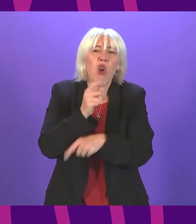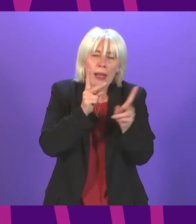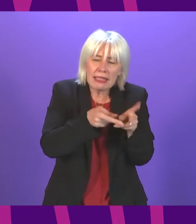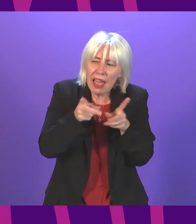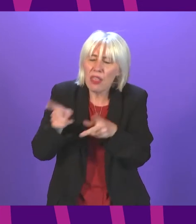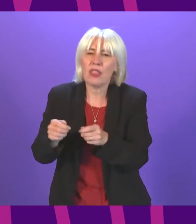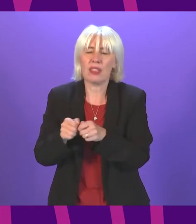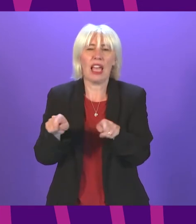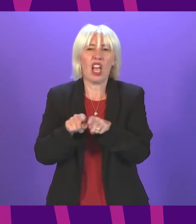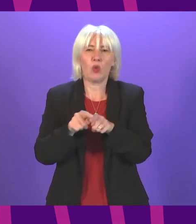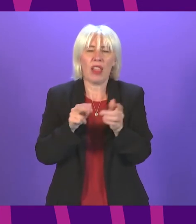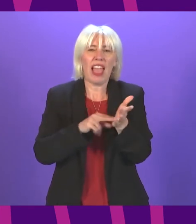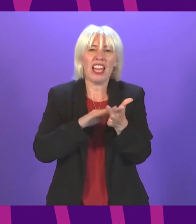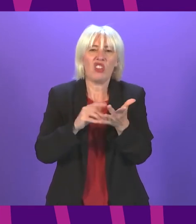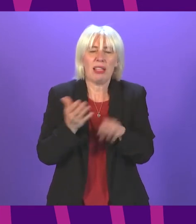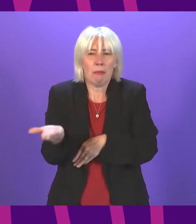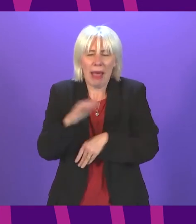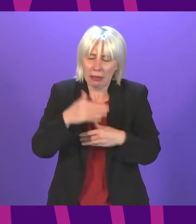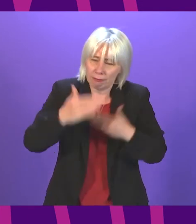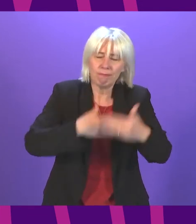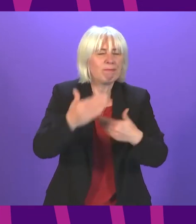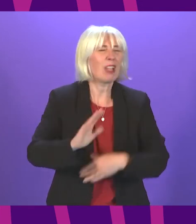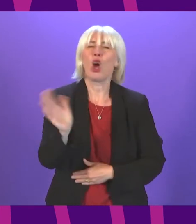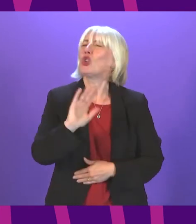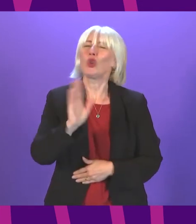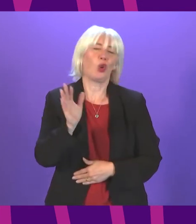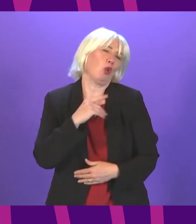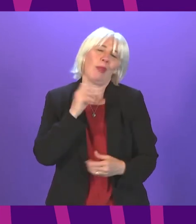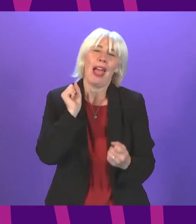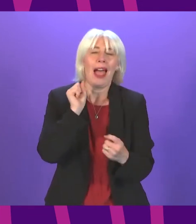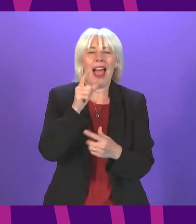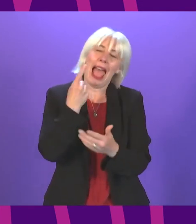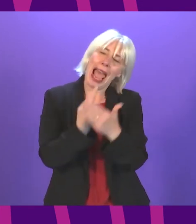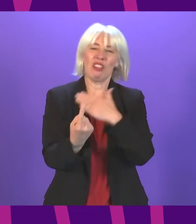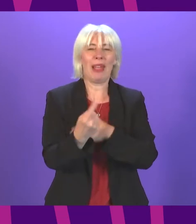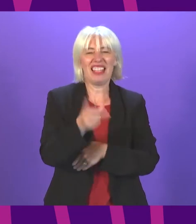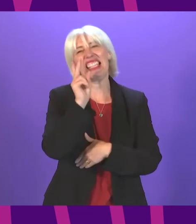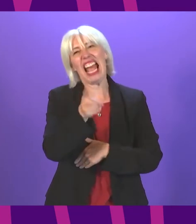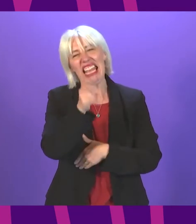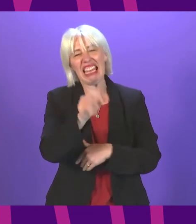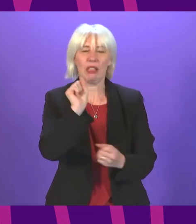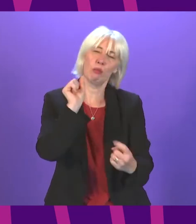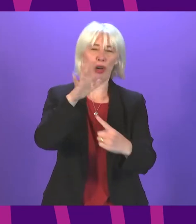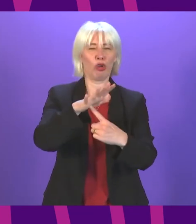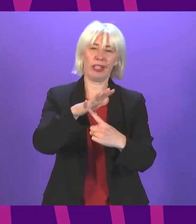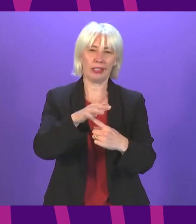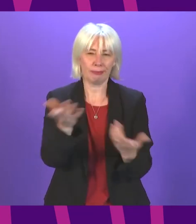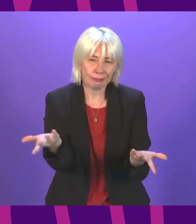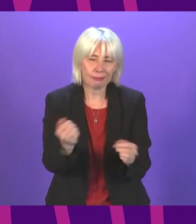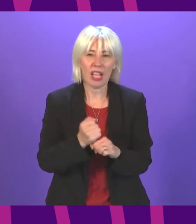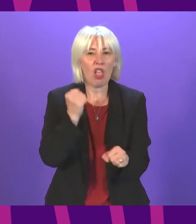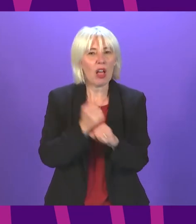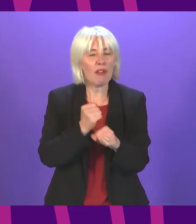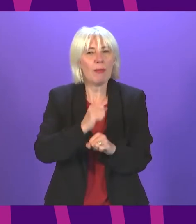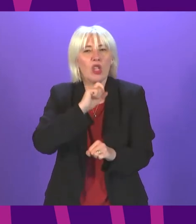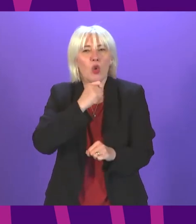remobilising our NHS. But no, they put independence at the forefront again. Instead, the government will start work